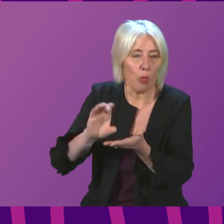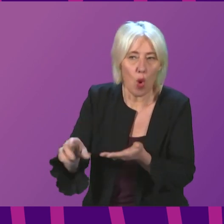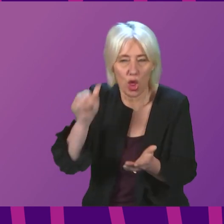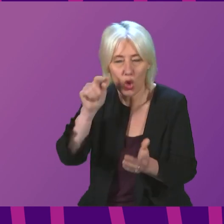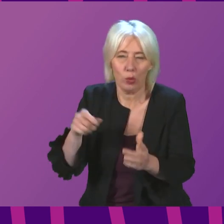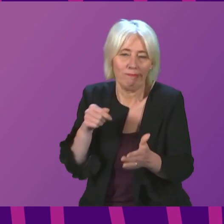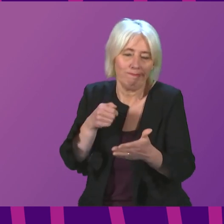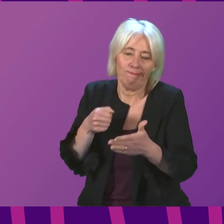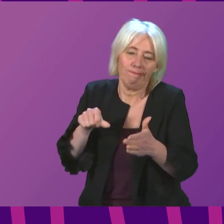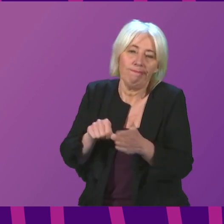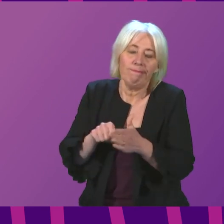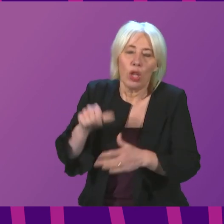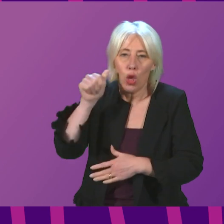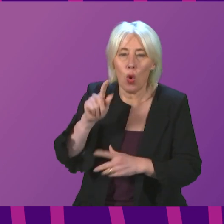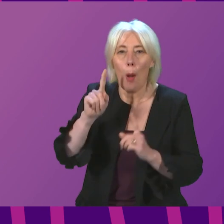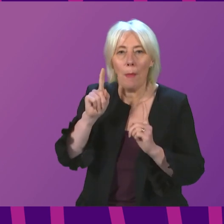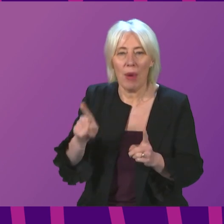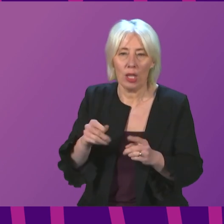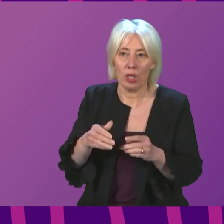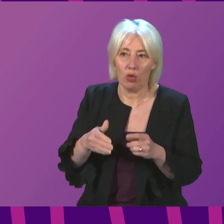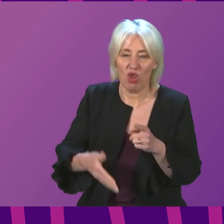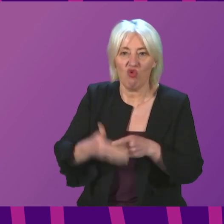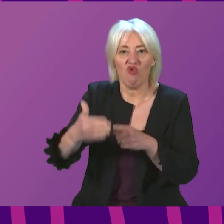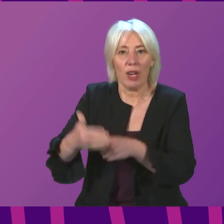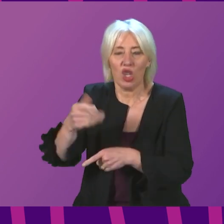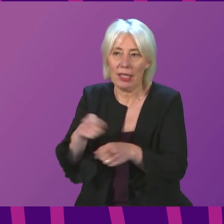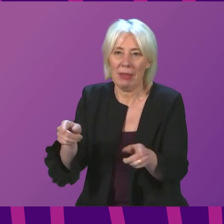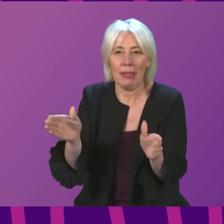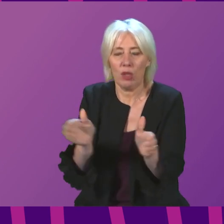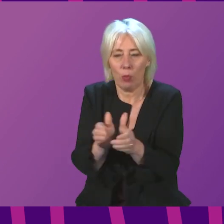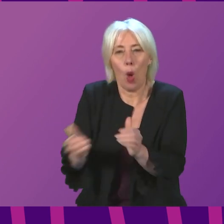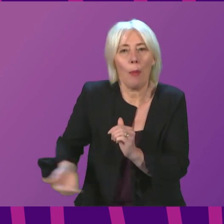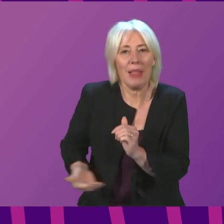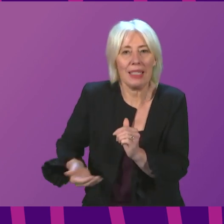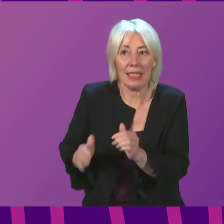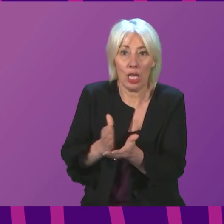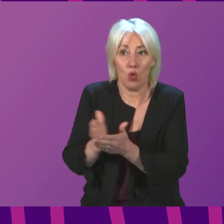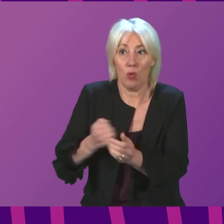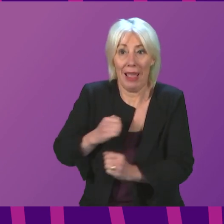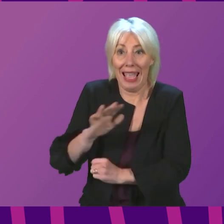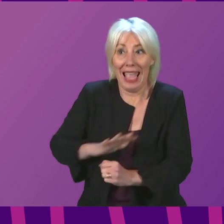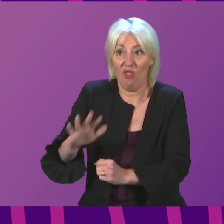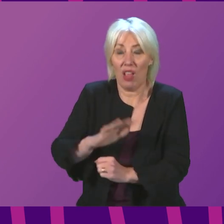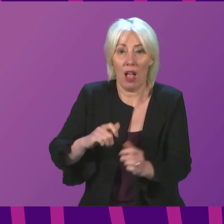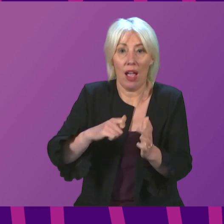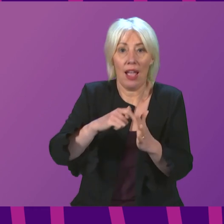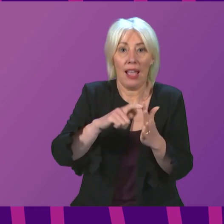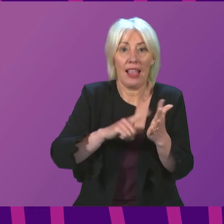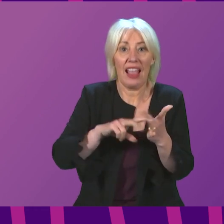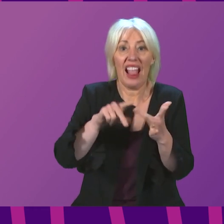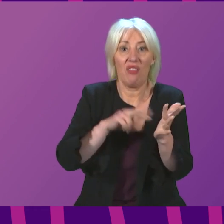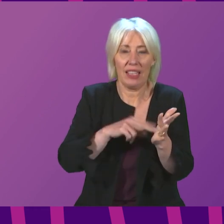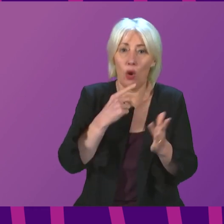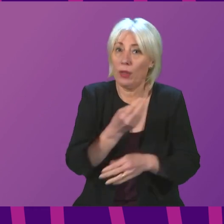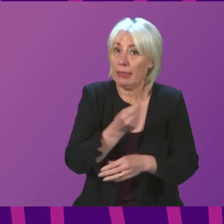as the First Minister will be aware, the restrictions have had an impact on small businesses across my constituency in Kelvin that can remain